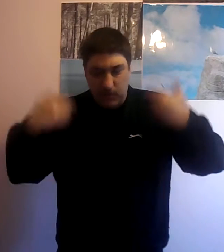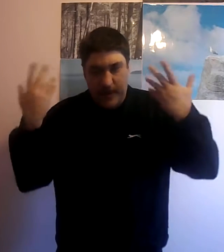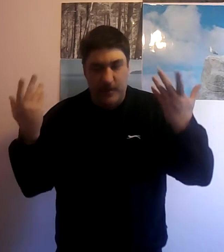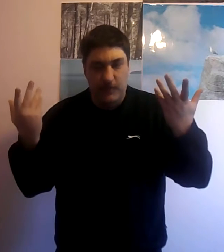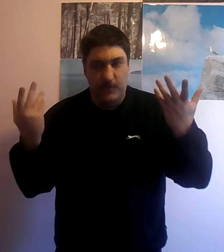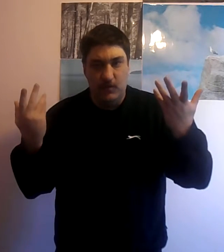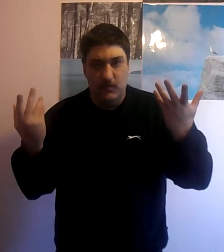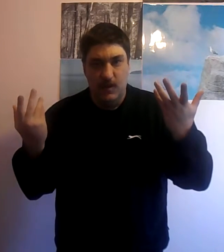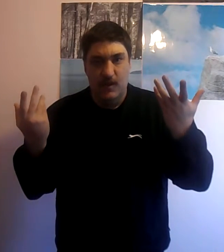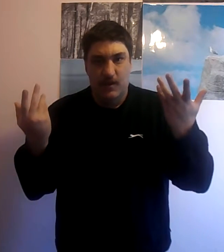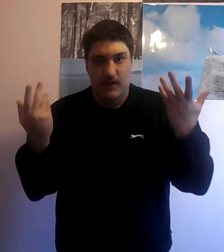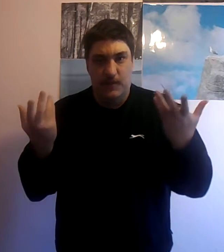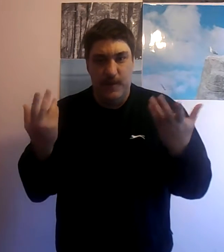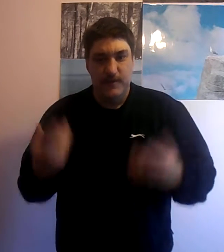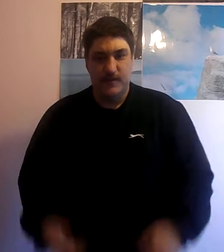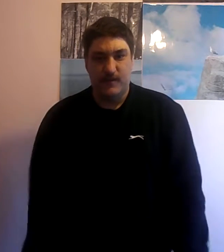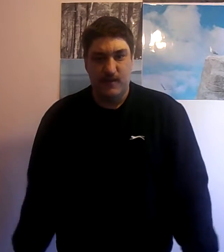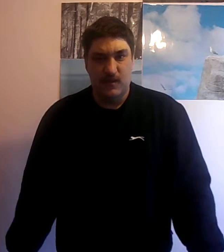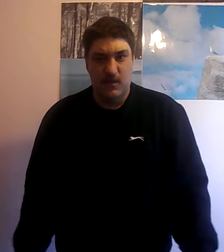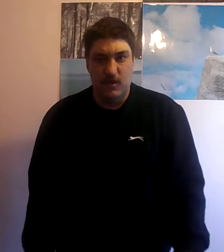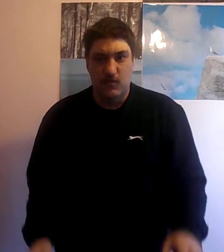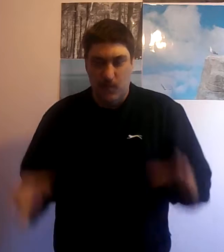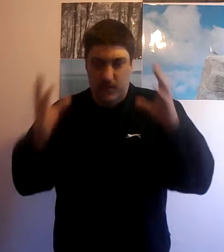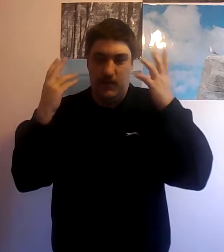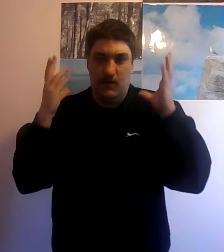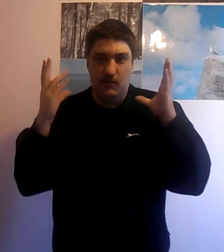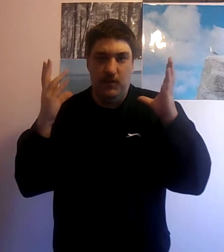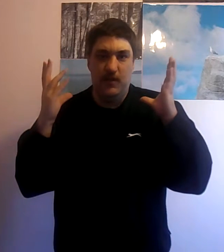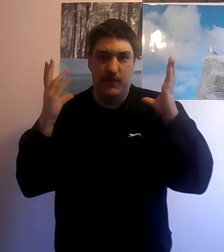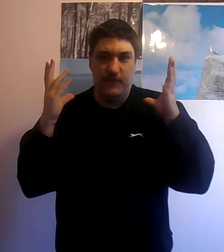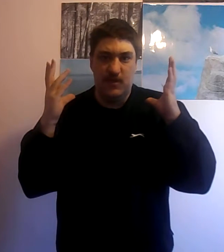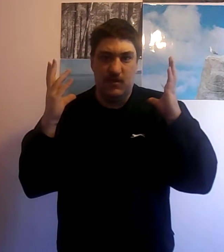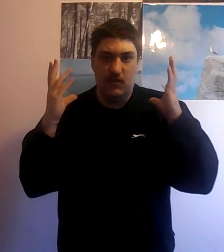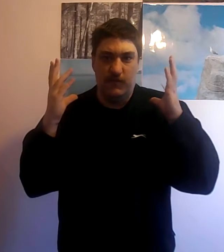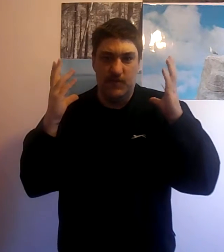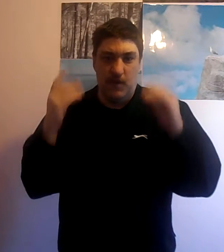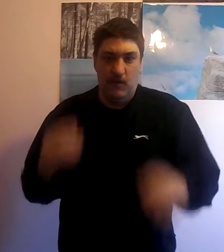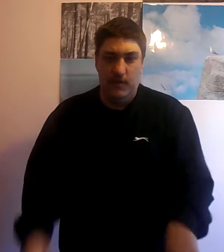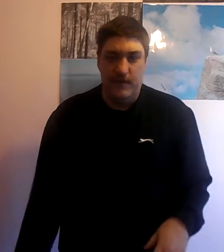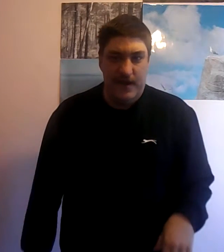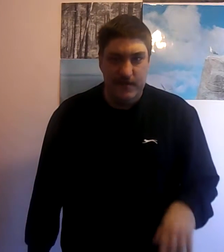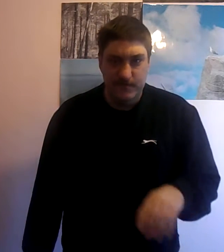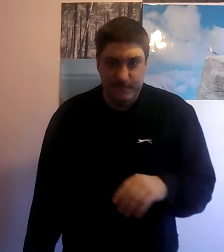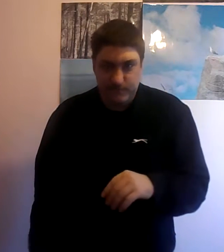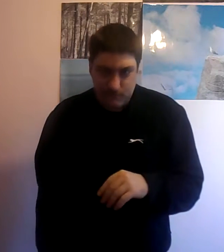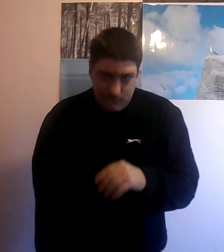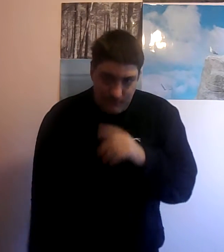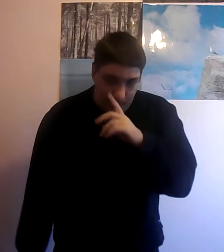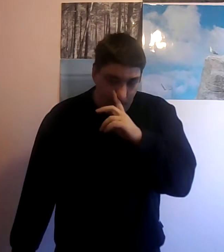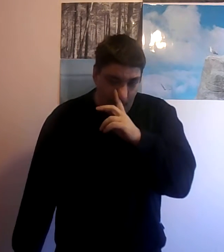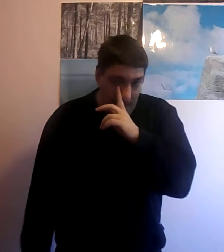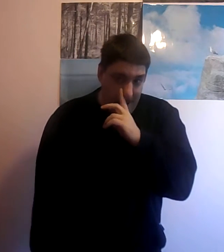get up the full space suit with complete with goldfish bowl on your head and